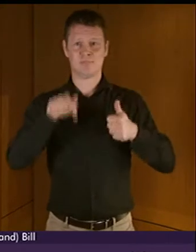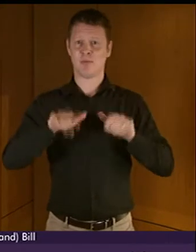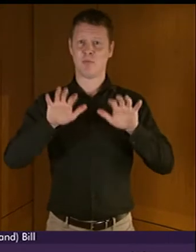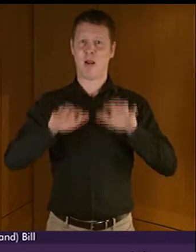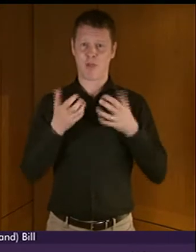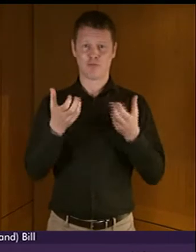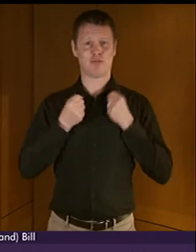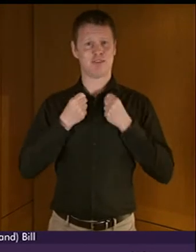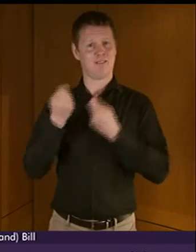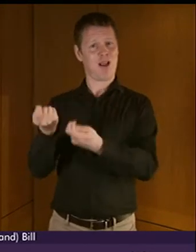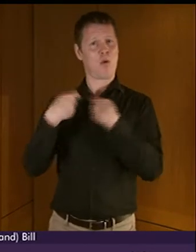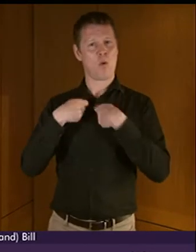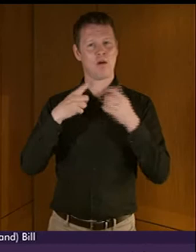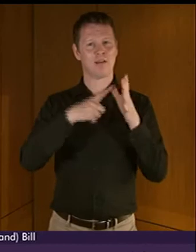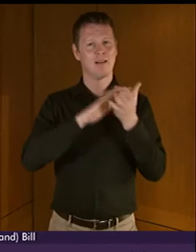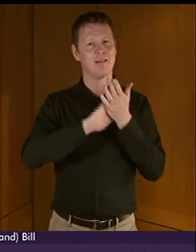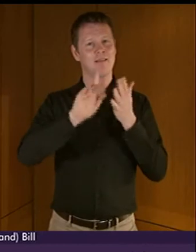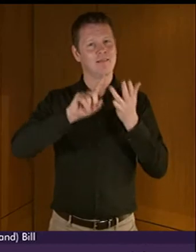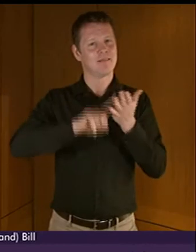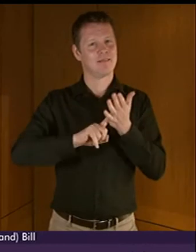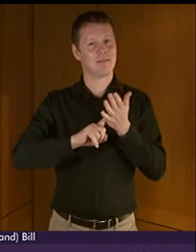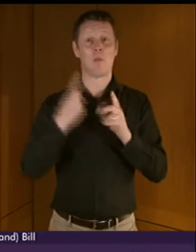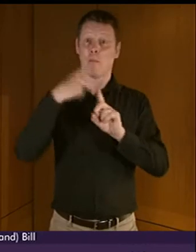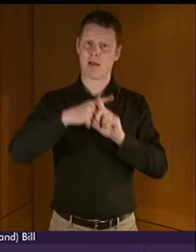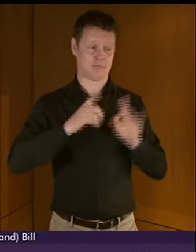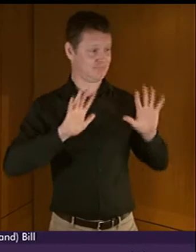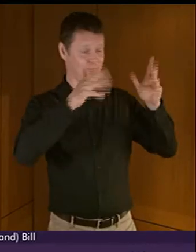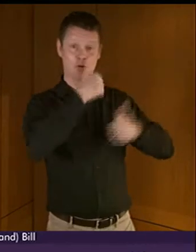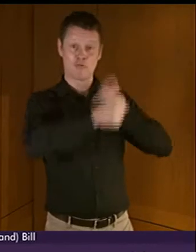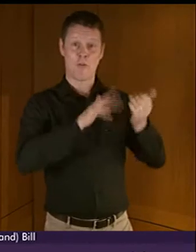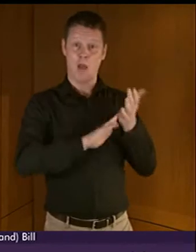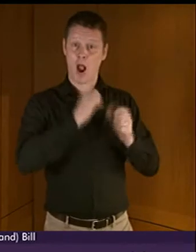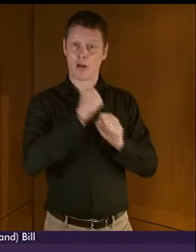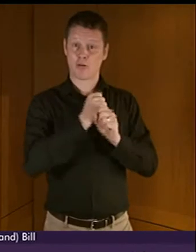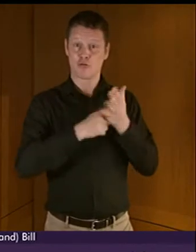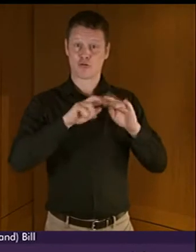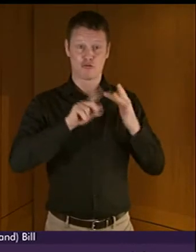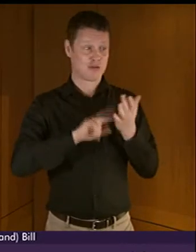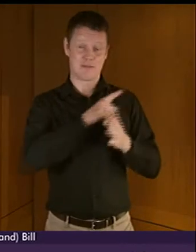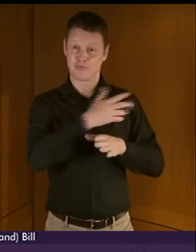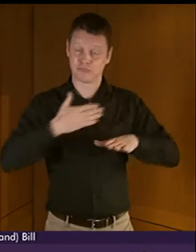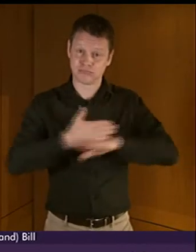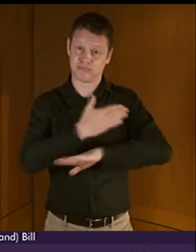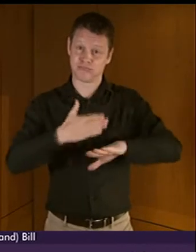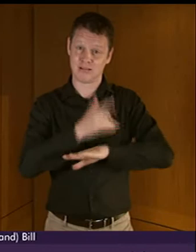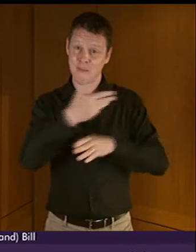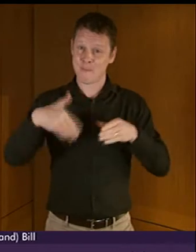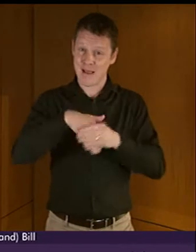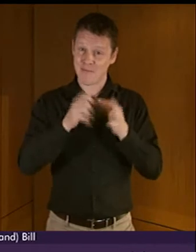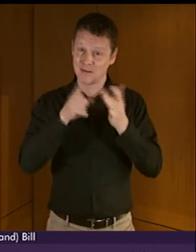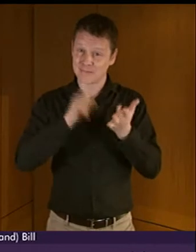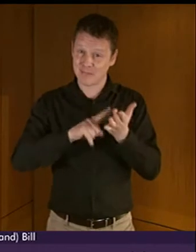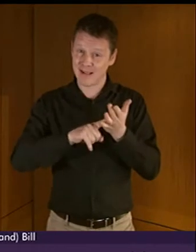and also before I start to congratulate Mark Griffin for getting this far? I know what it's like trying to get a member's bill through the parliament